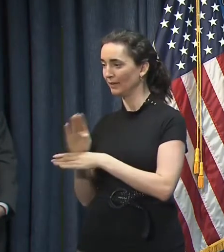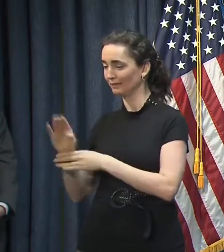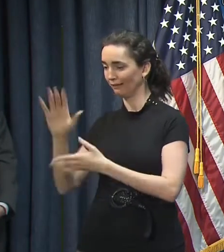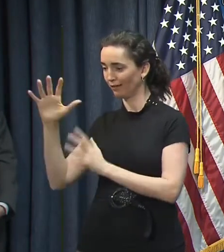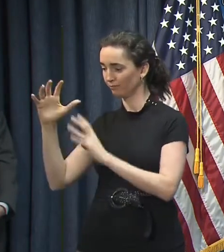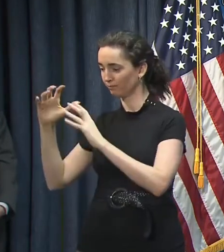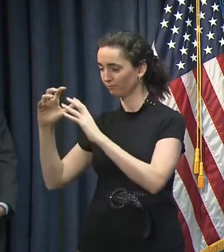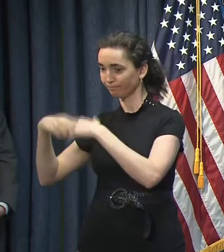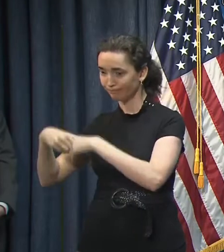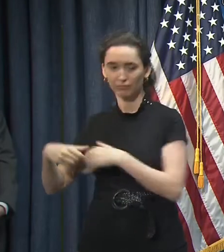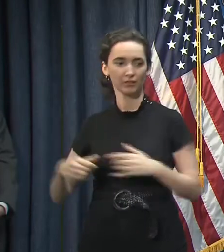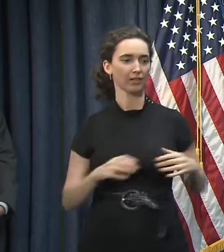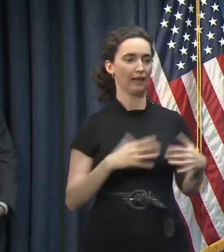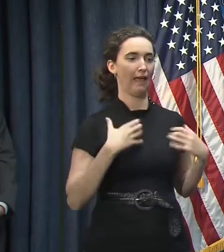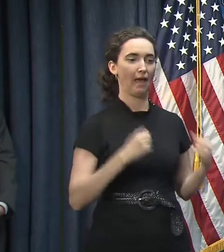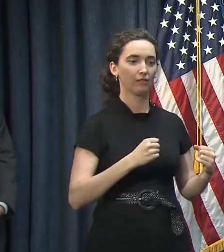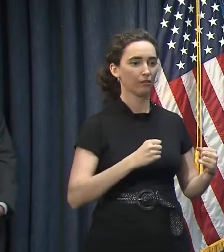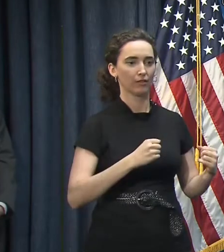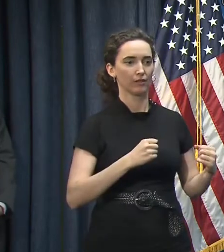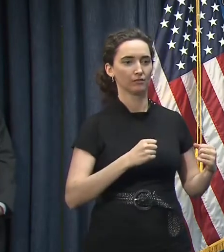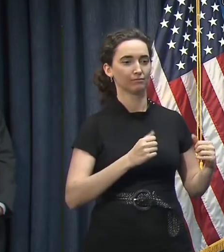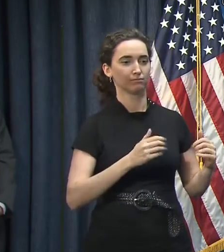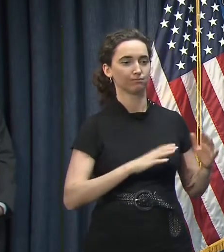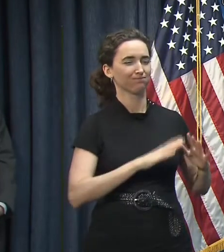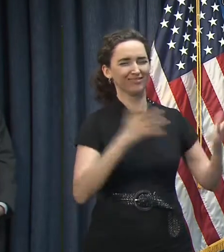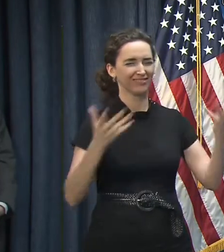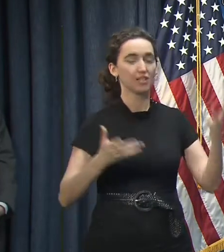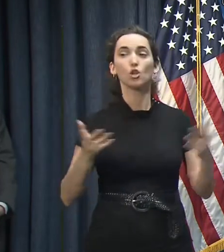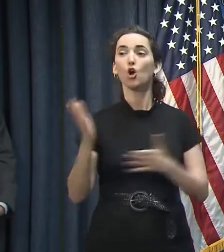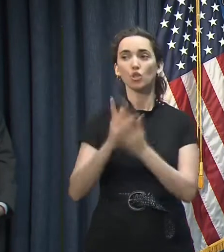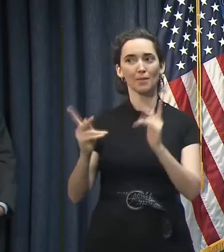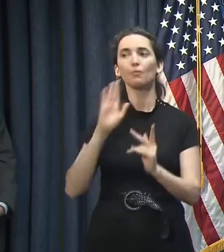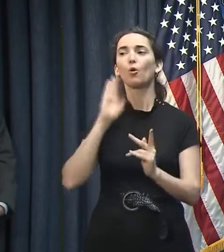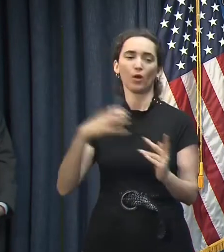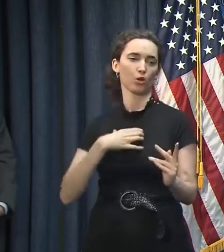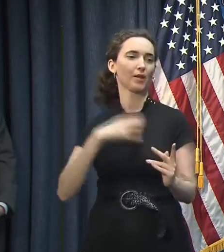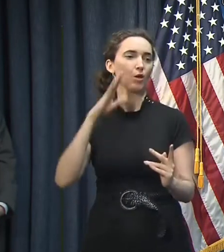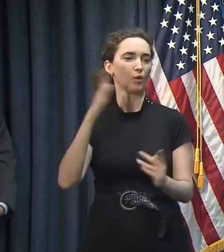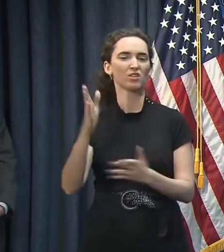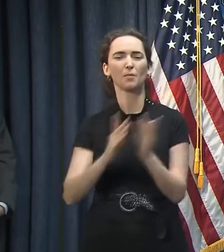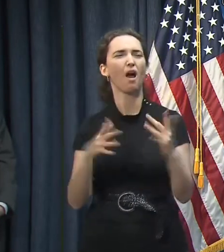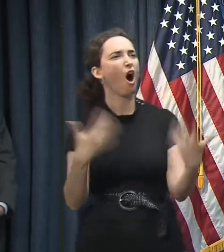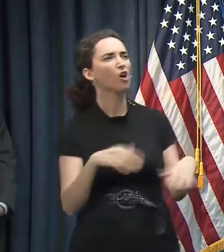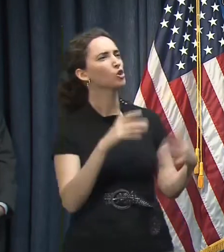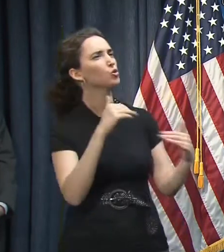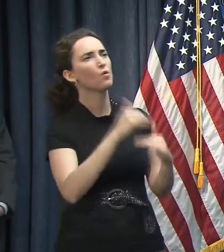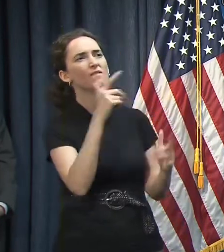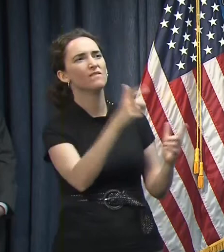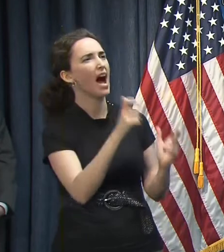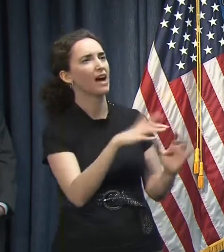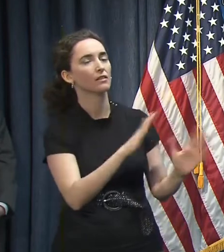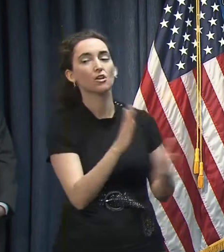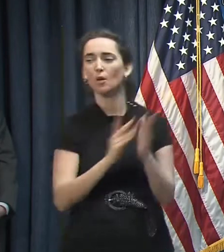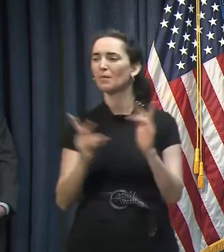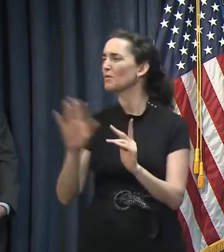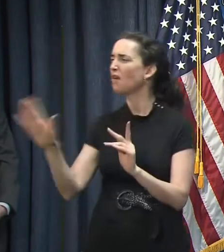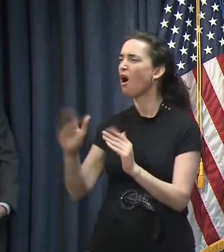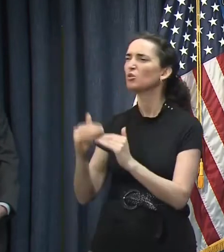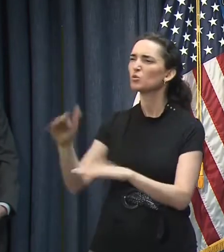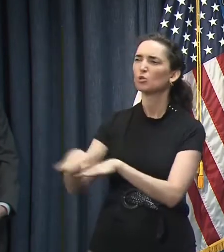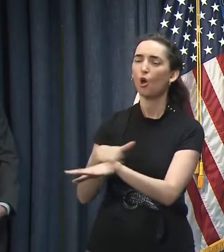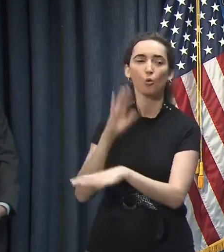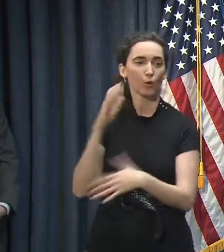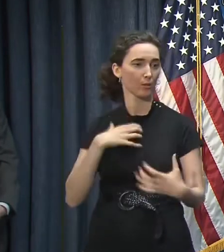either side who say you went too fast or you went too slow. That's why we decided to take the guesswork out of it and